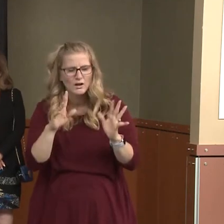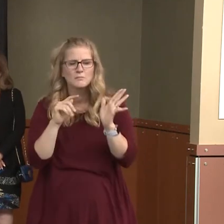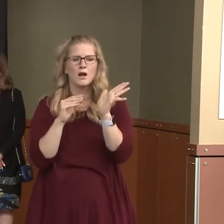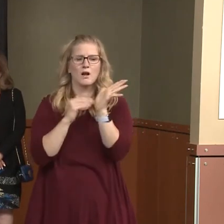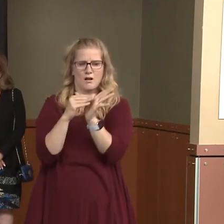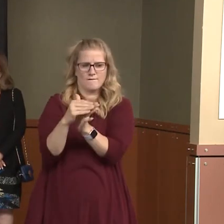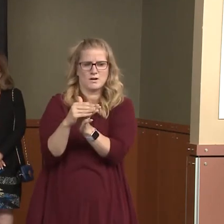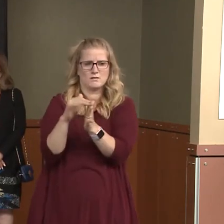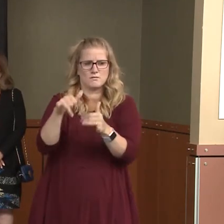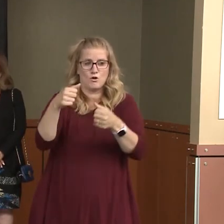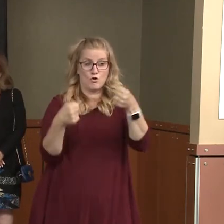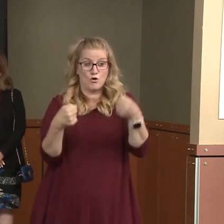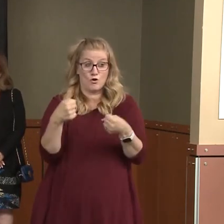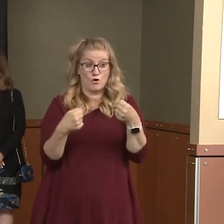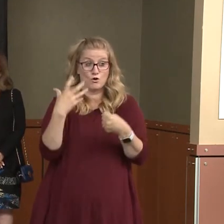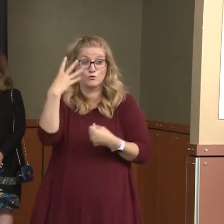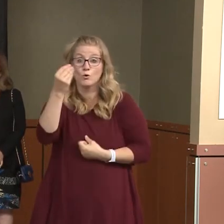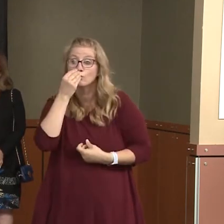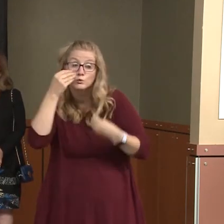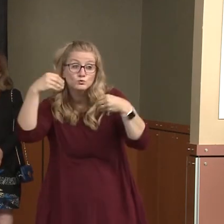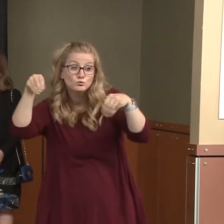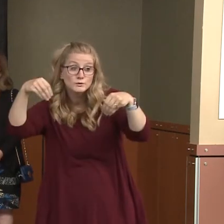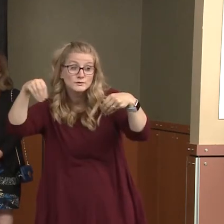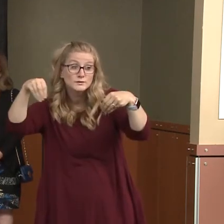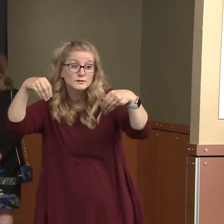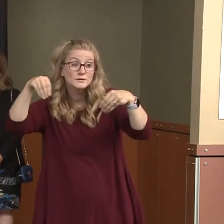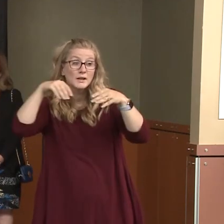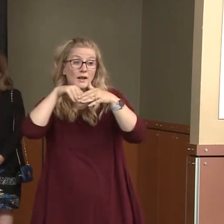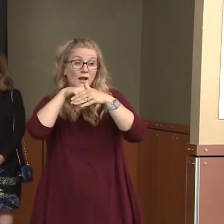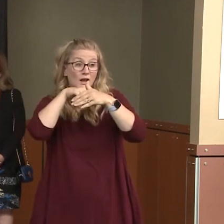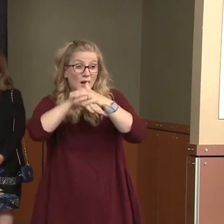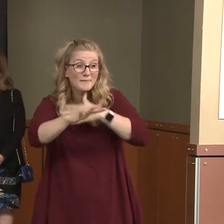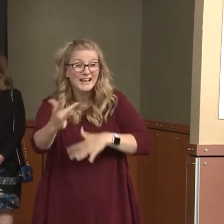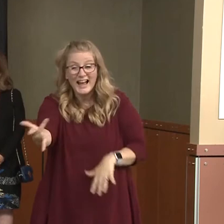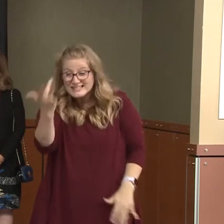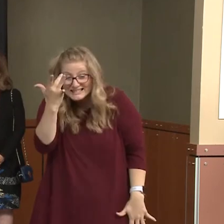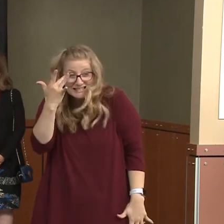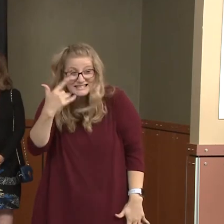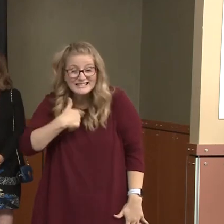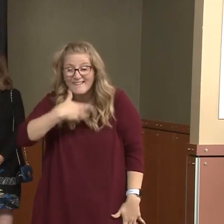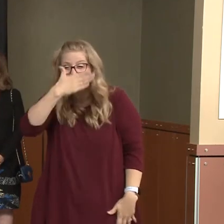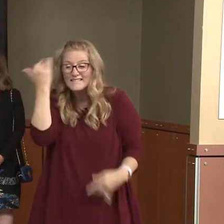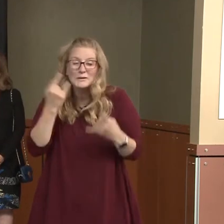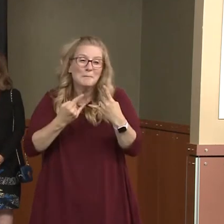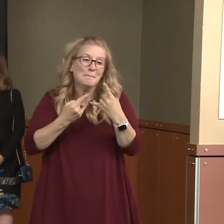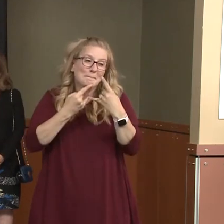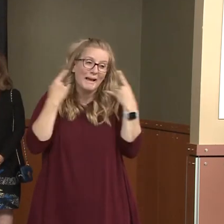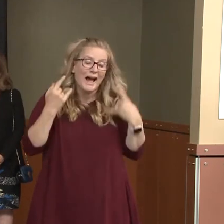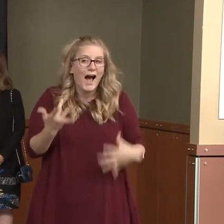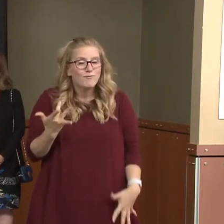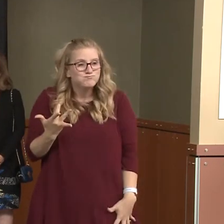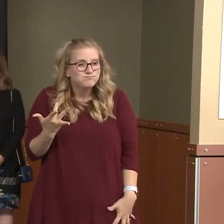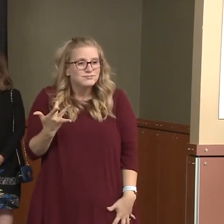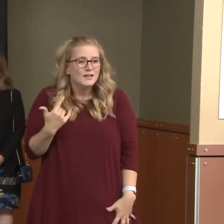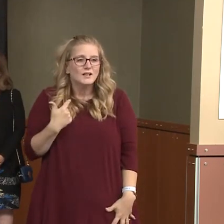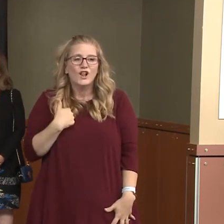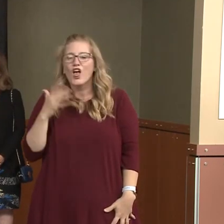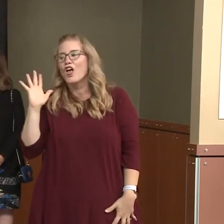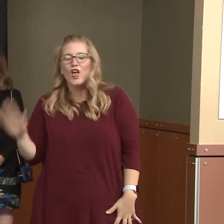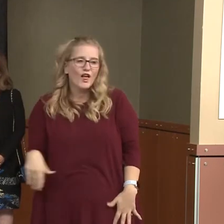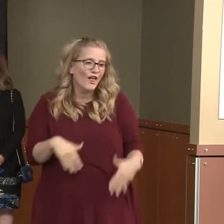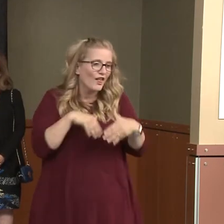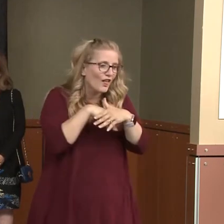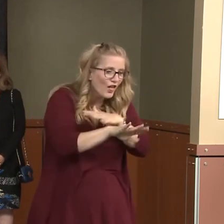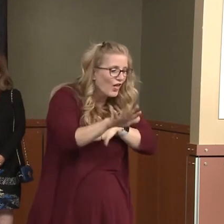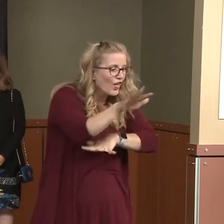I've gone to the grocery store, you get halfway in the store and you're like, oh no, I forgot my mask. It's okay, don't worry about it, I'll just go in, I'll get something real quick.